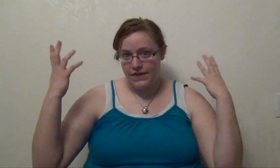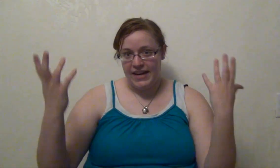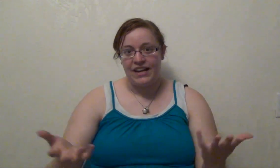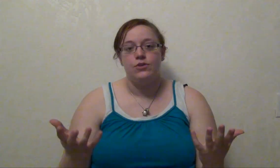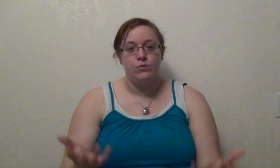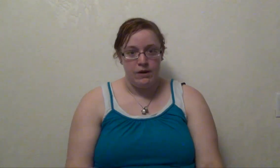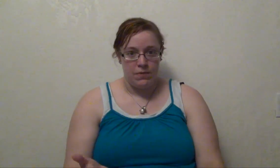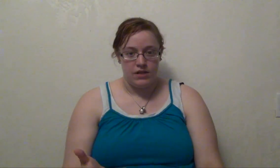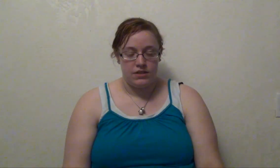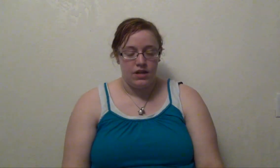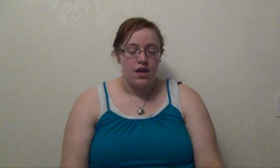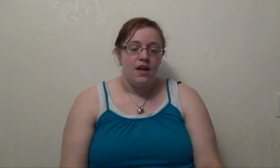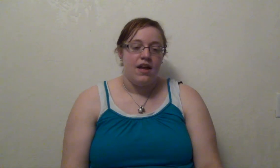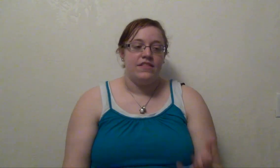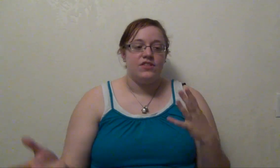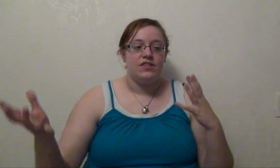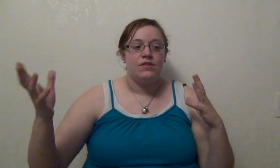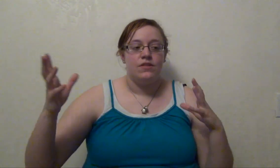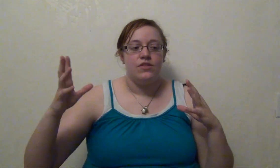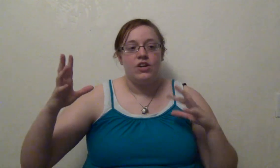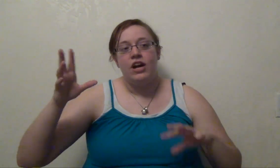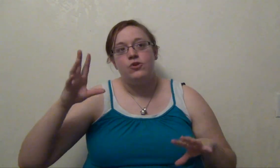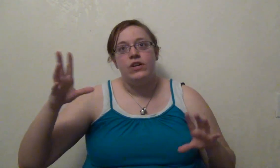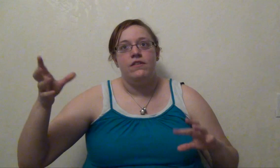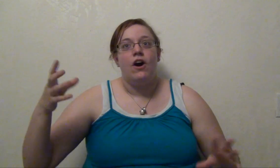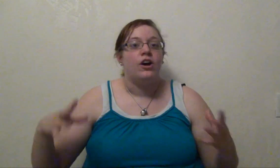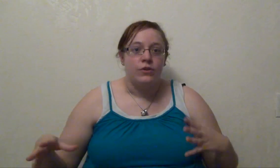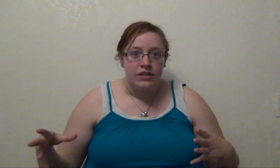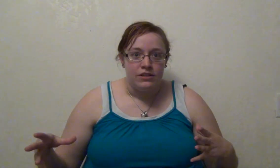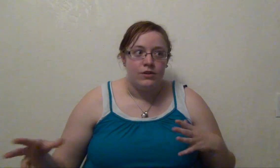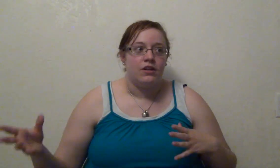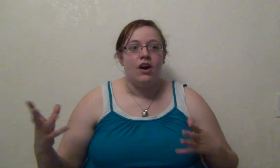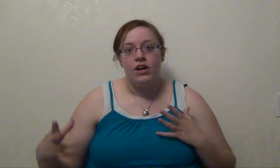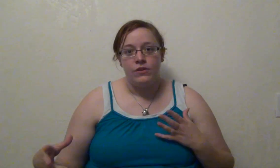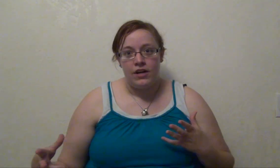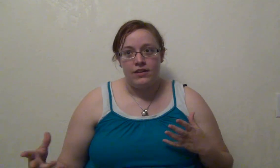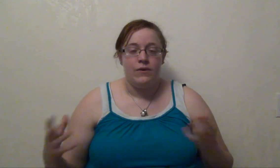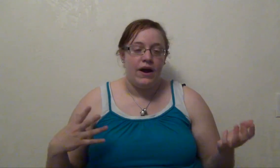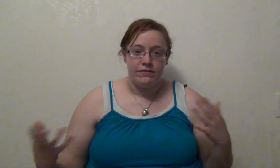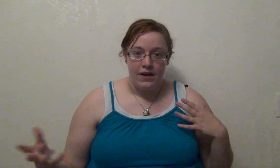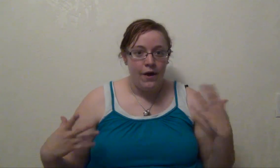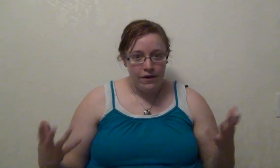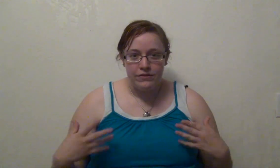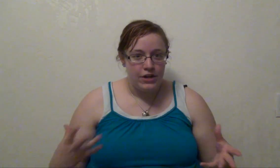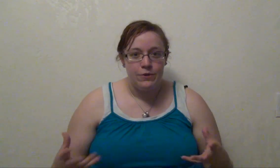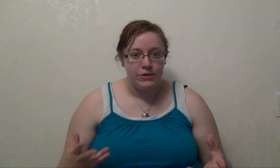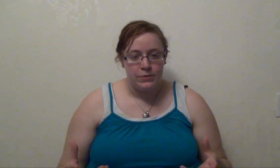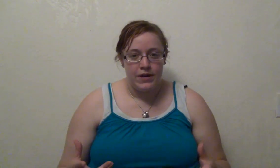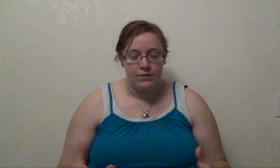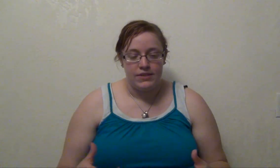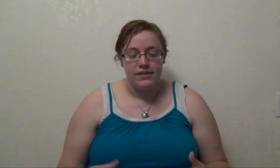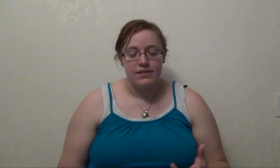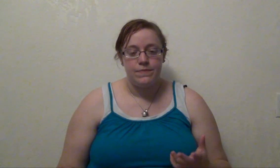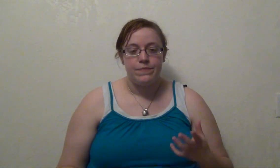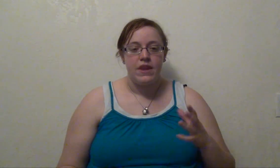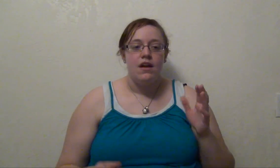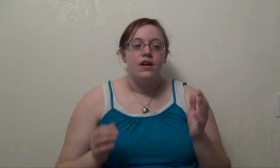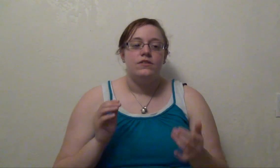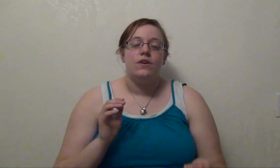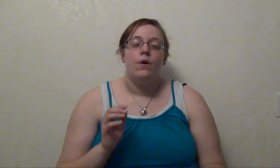off at Castle Redmont, and this is in the country of Arulon, or Arulon, however you want to pronounce it. So